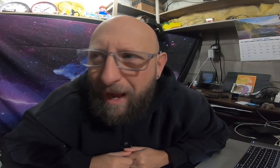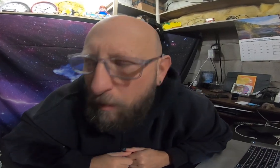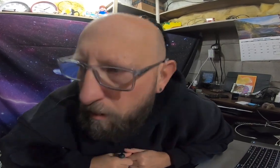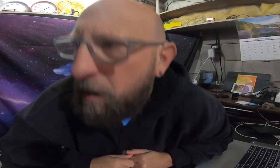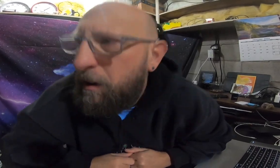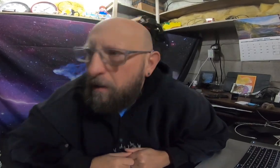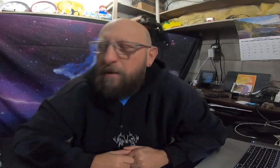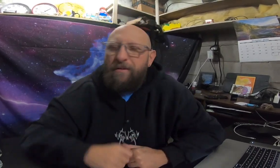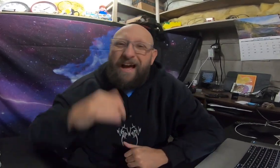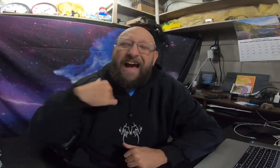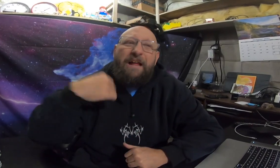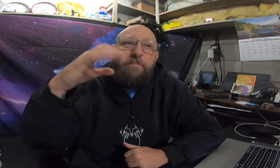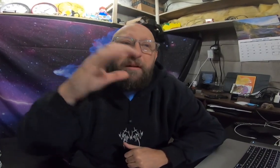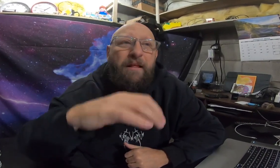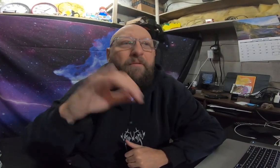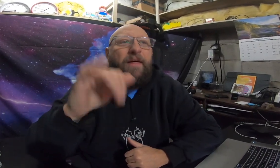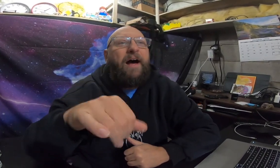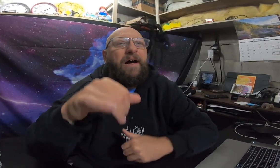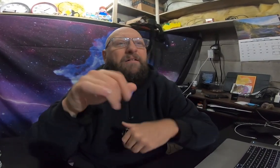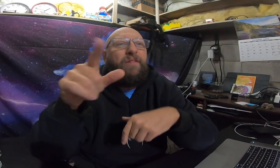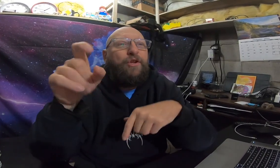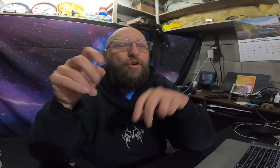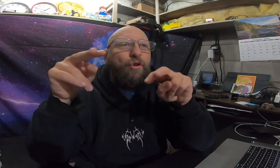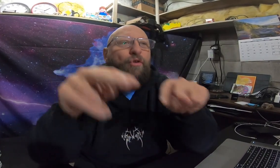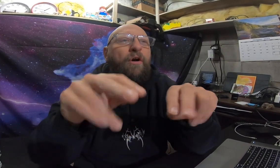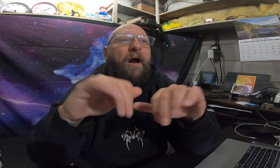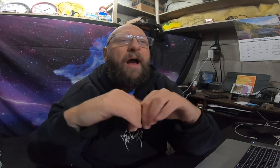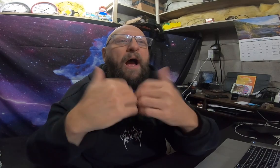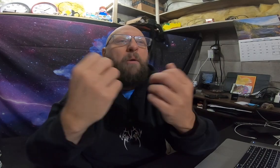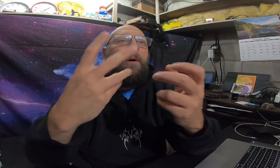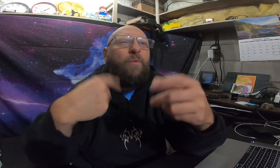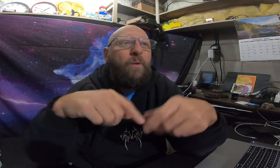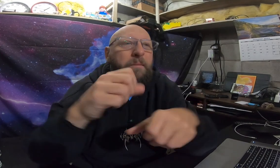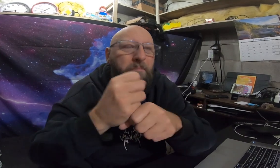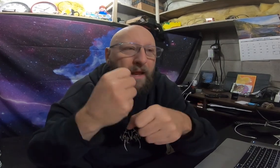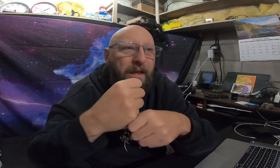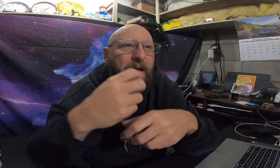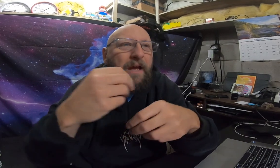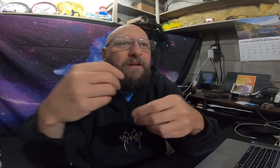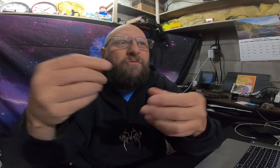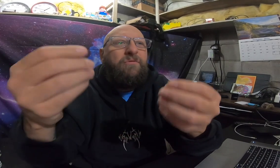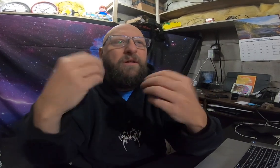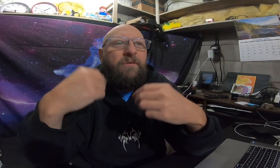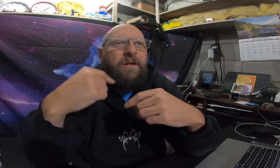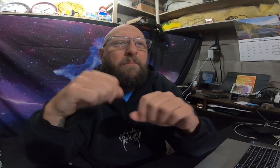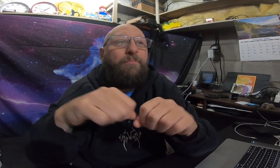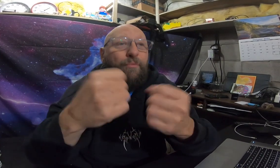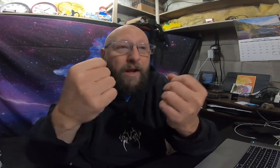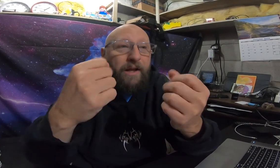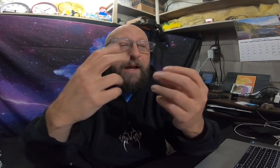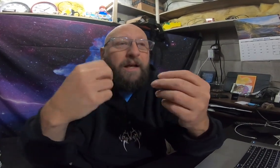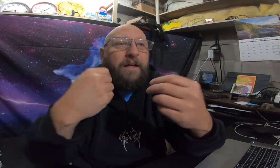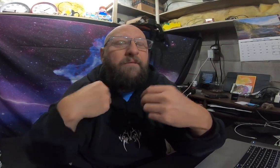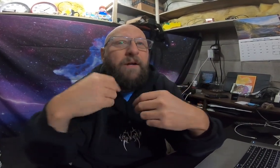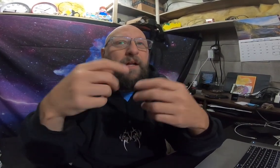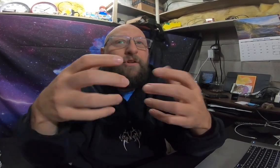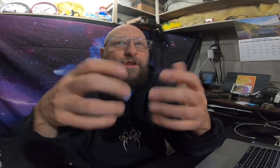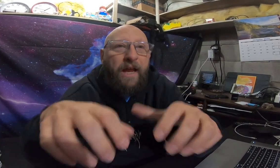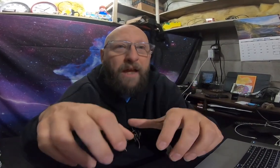wow i believe that they should look how much we make and give it a break and give it a chance